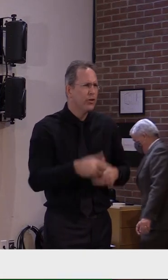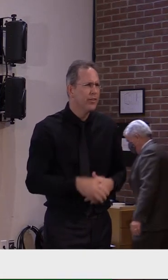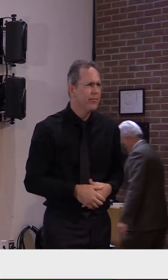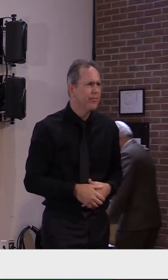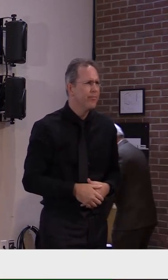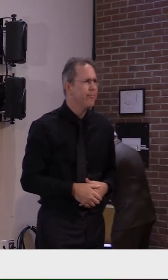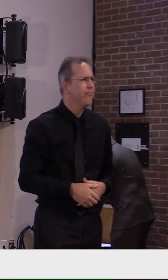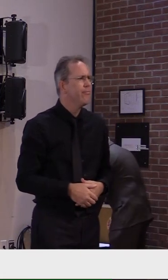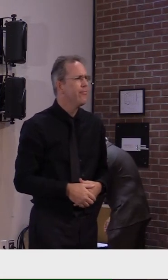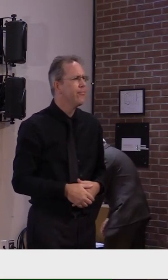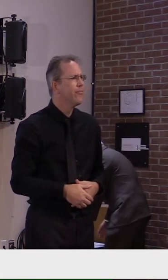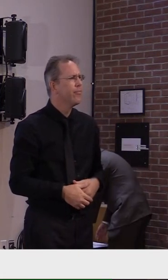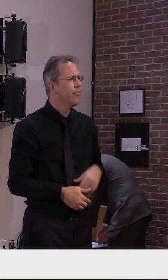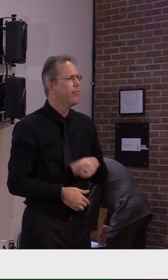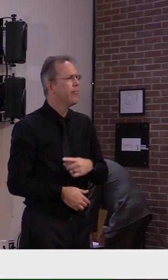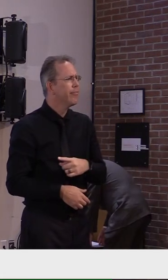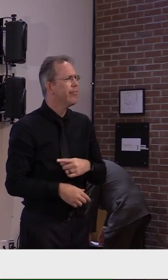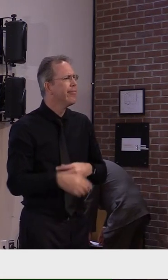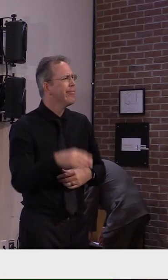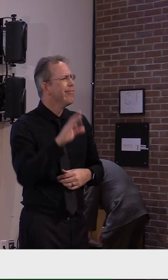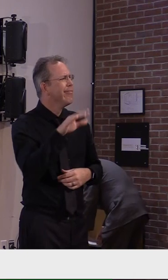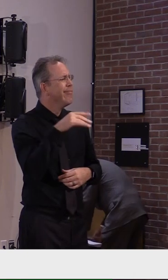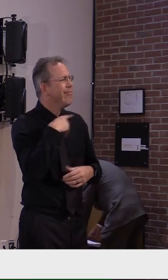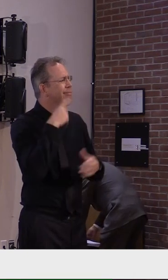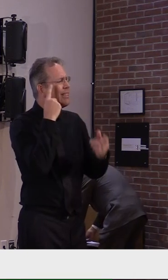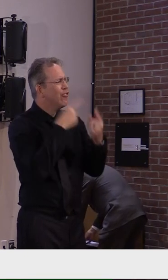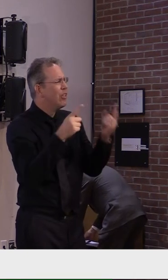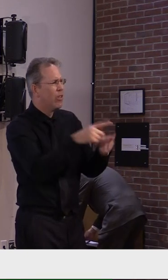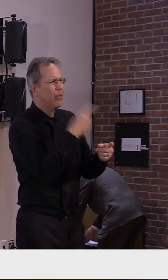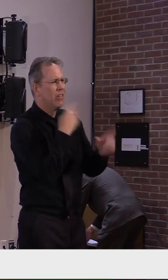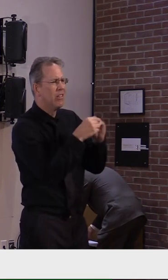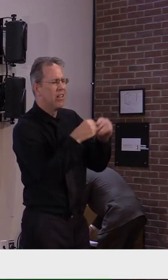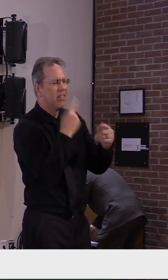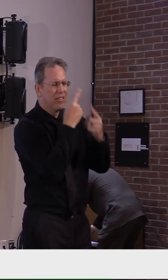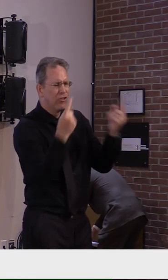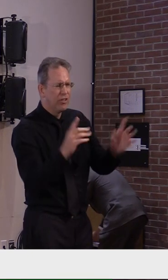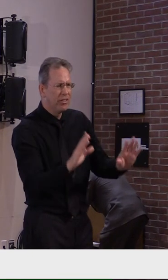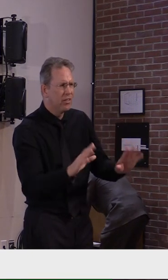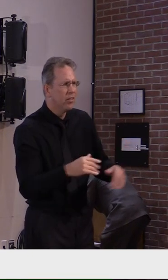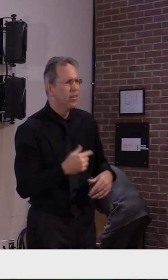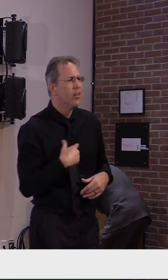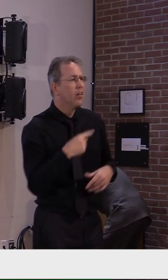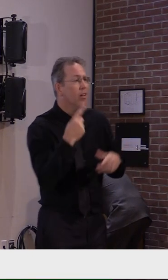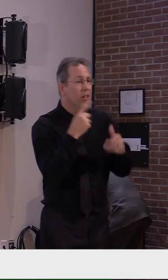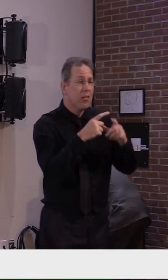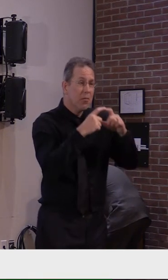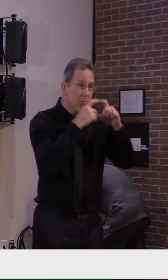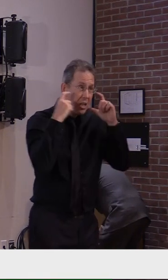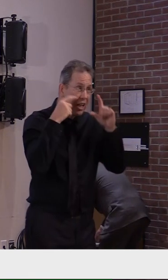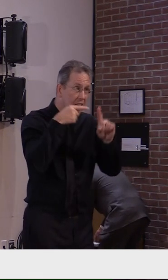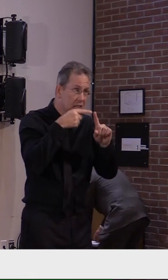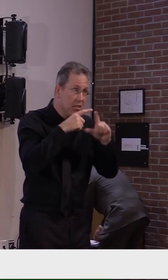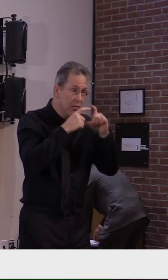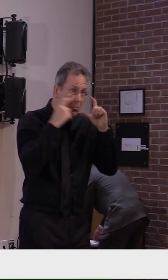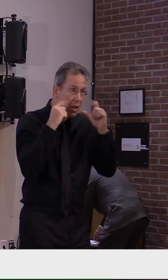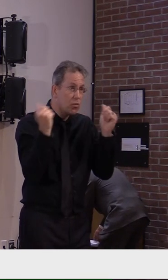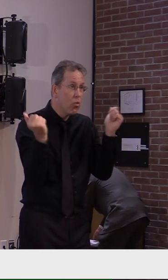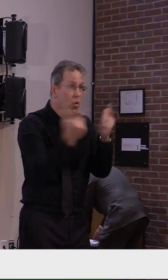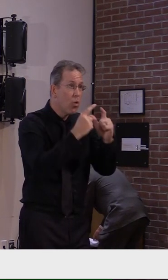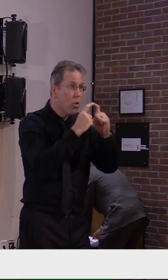a mass mandate and and lower case counts i think what the problem is uh is that